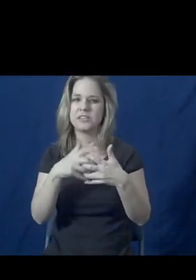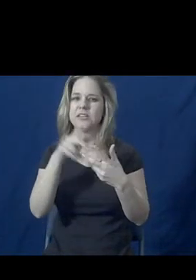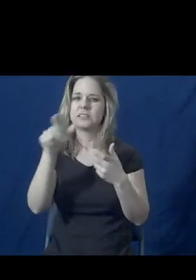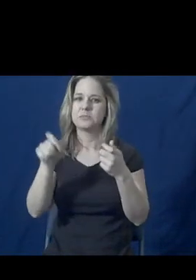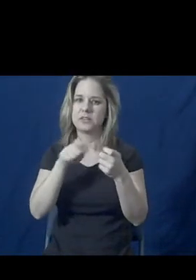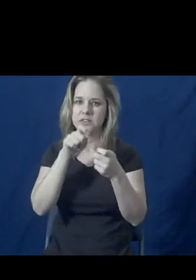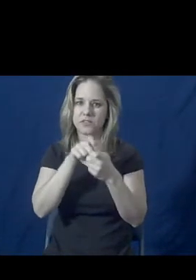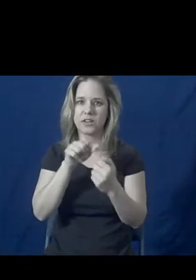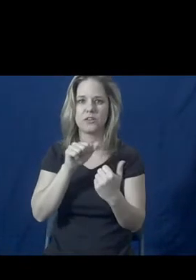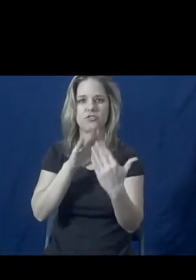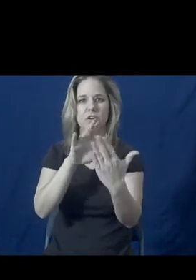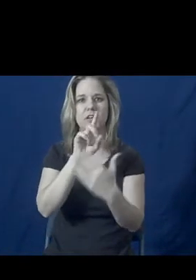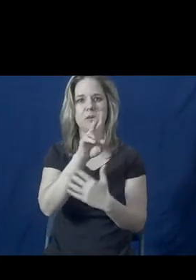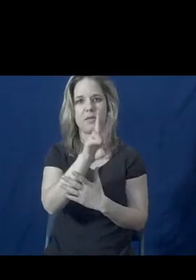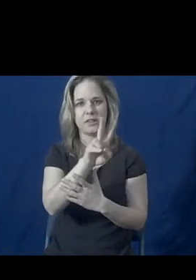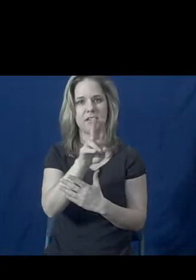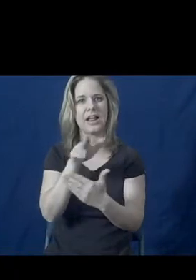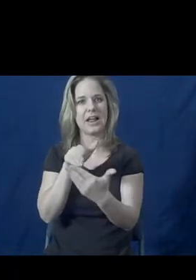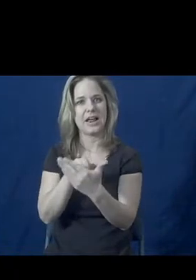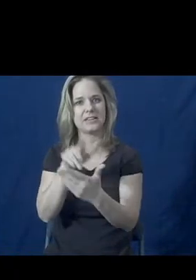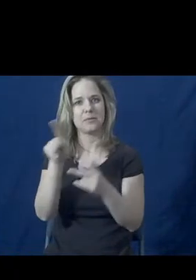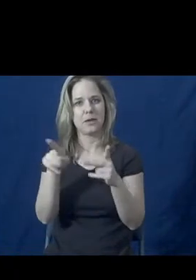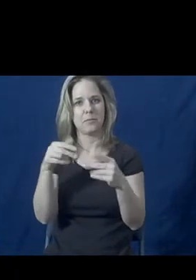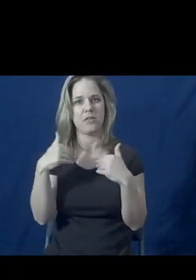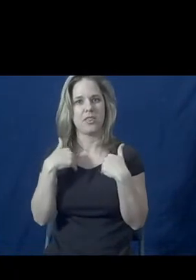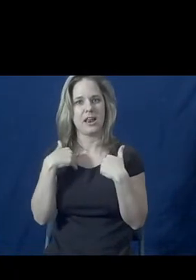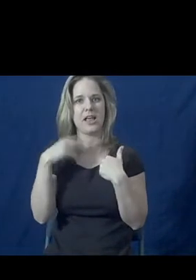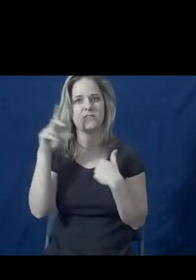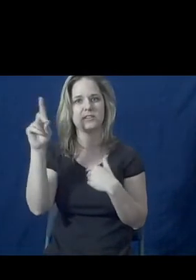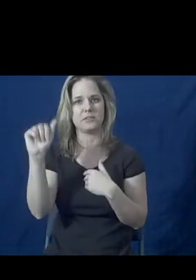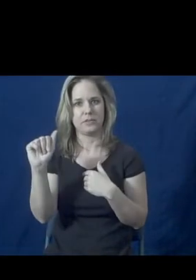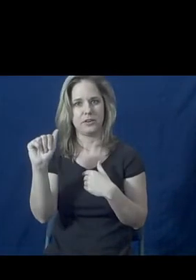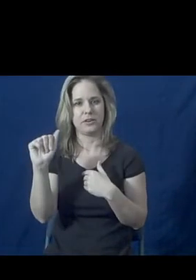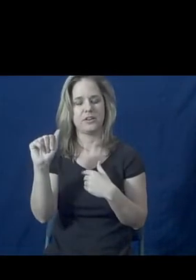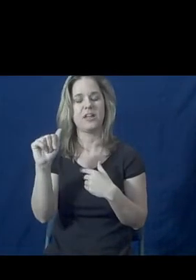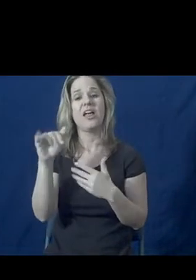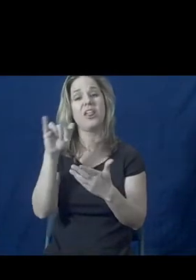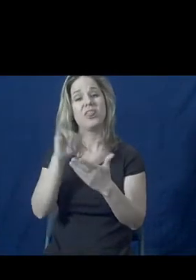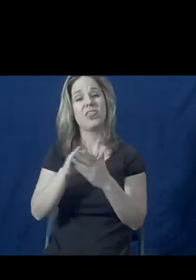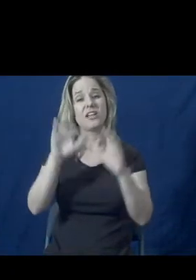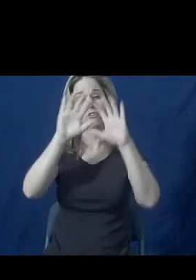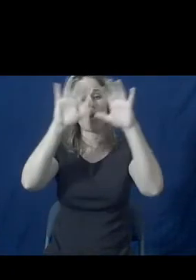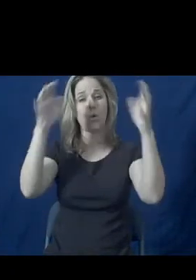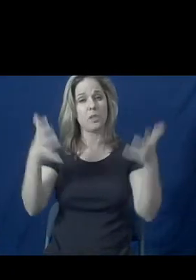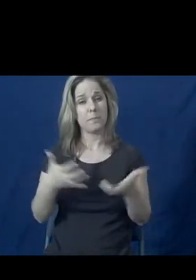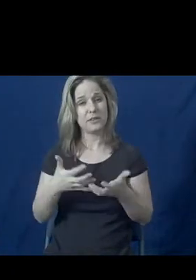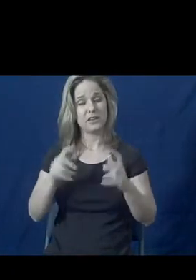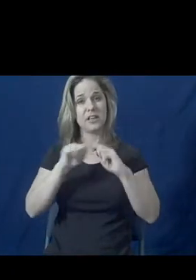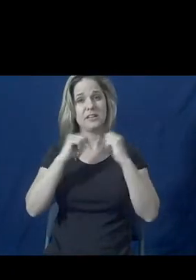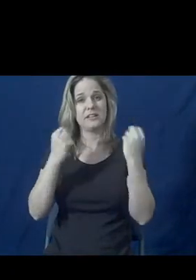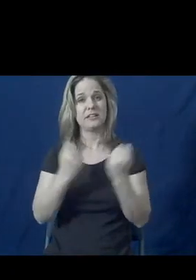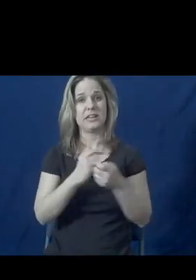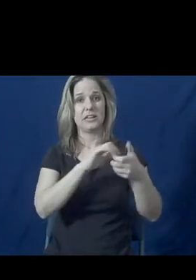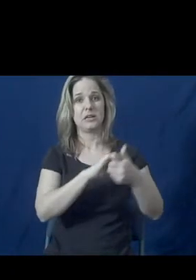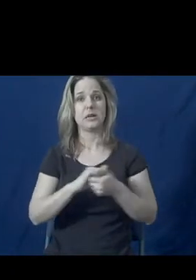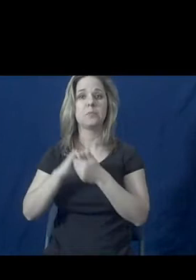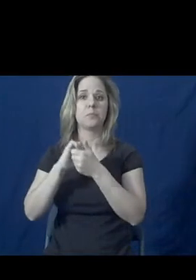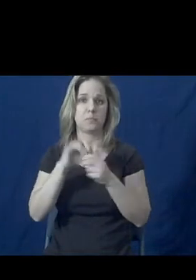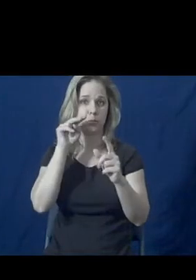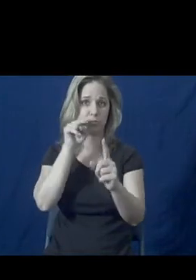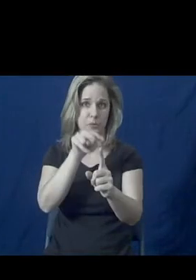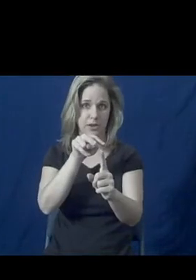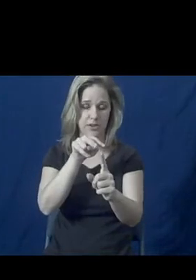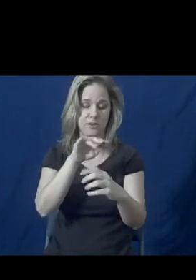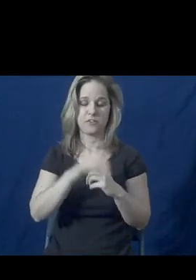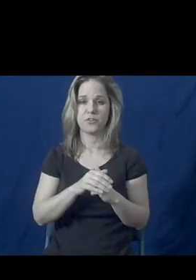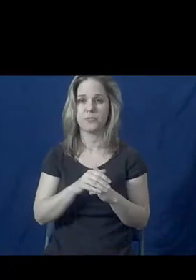of addressing domestic violence against individual disabilities from a holistic, team-based perspective.